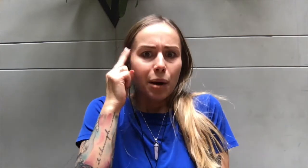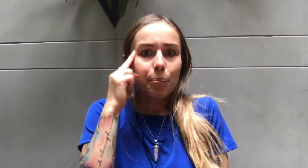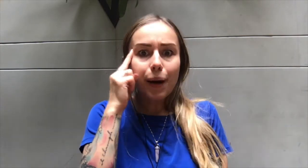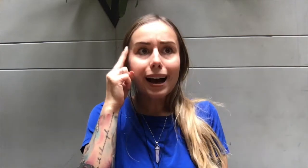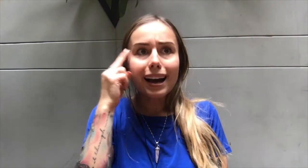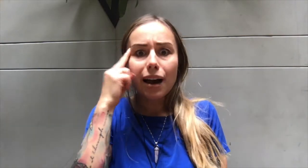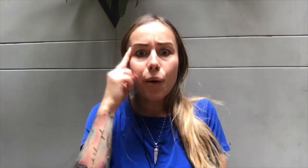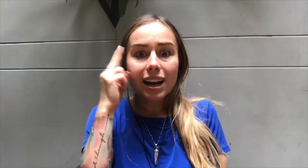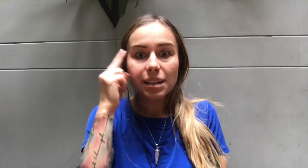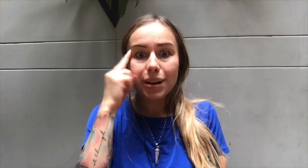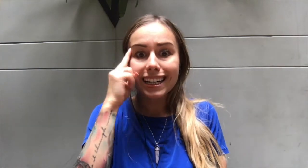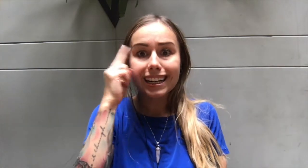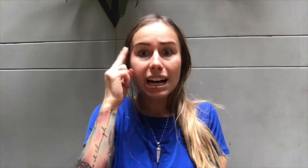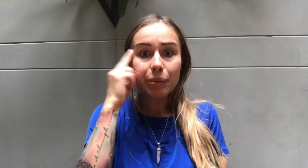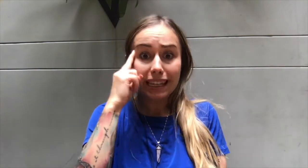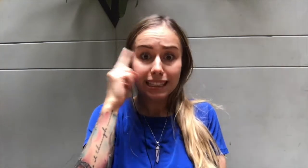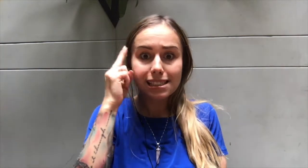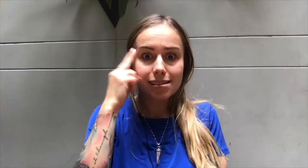But I wanted money to come easily.